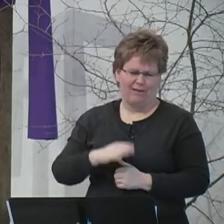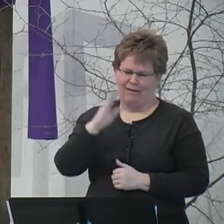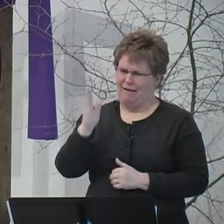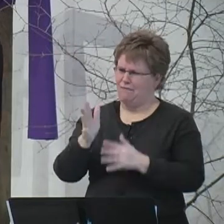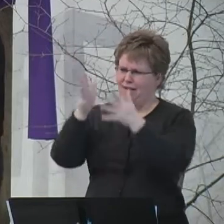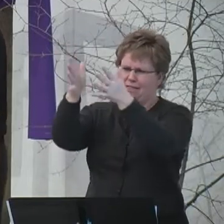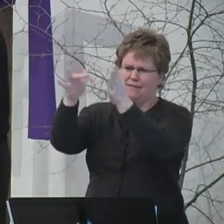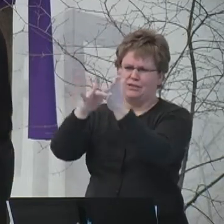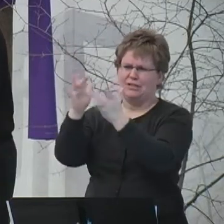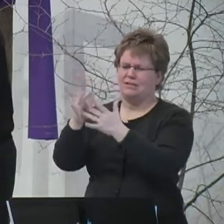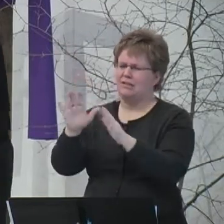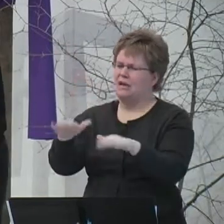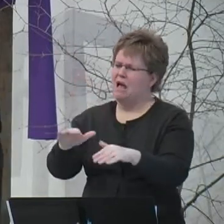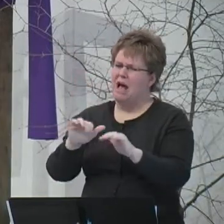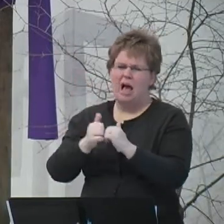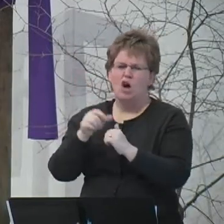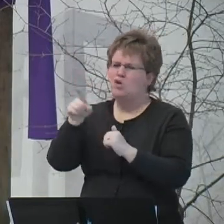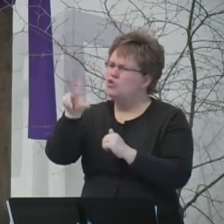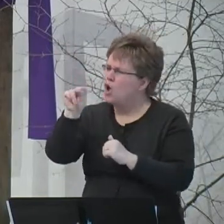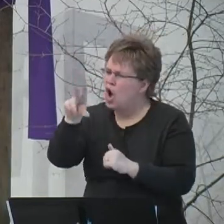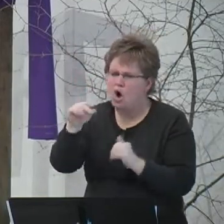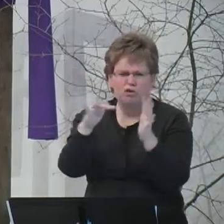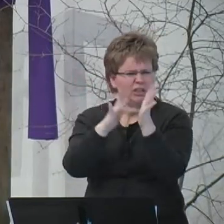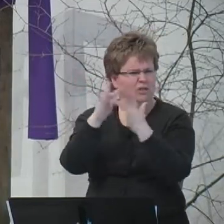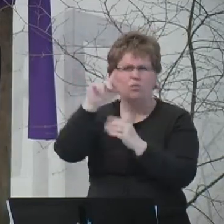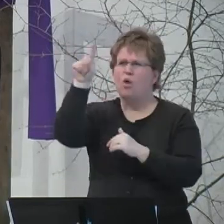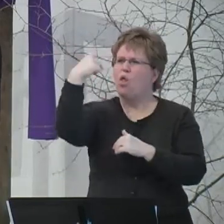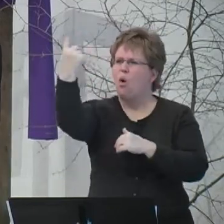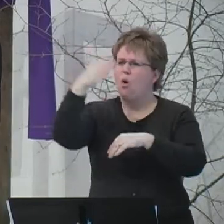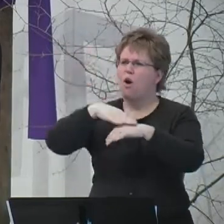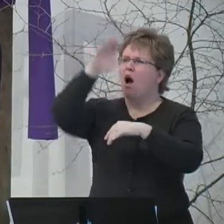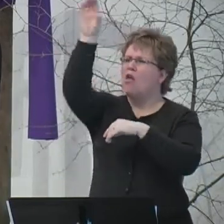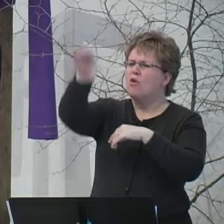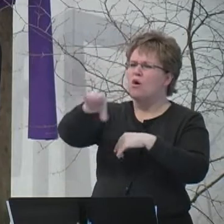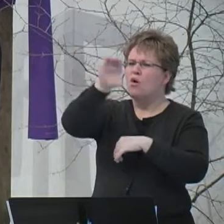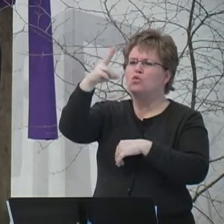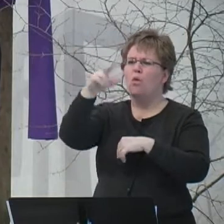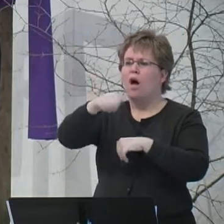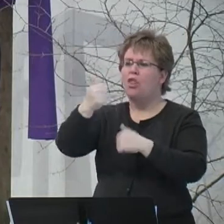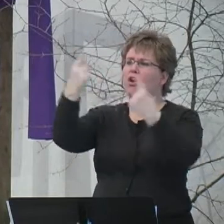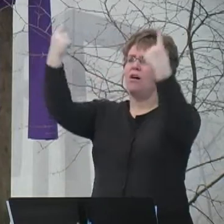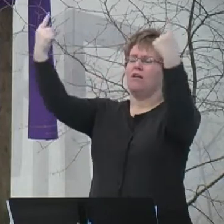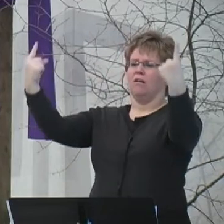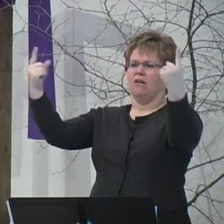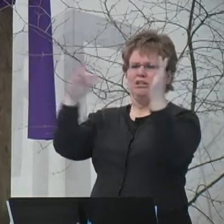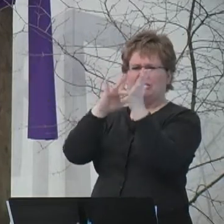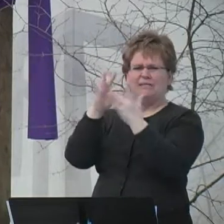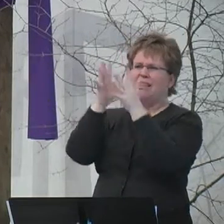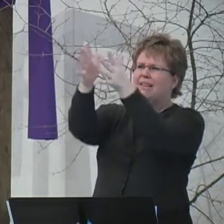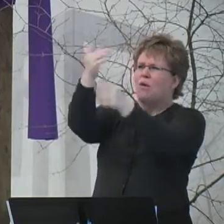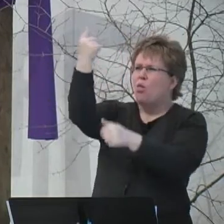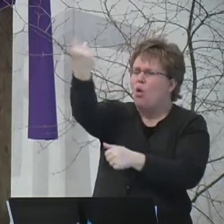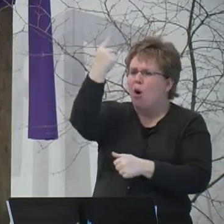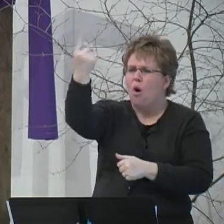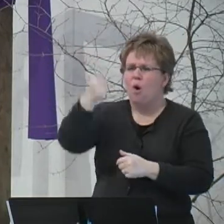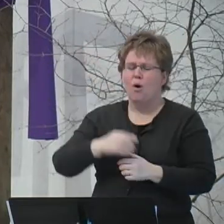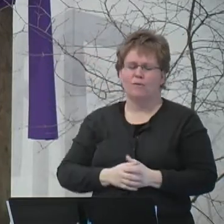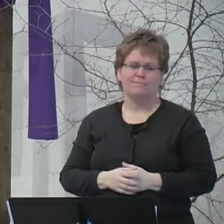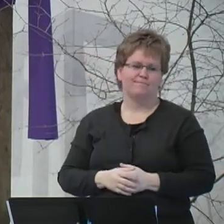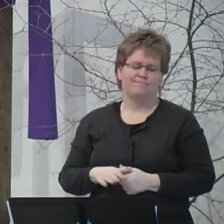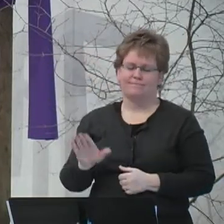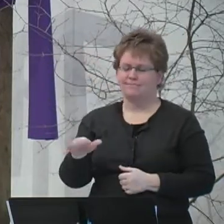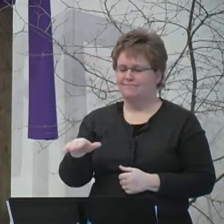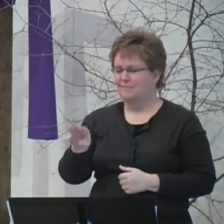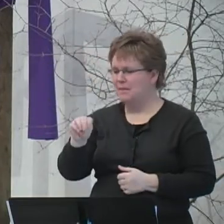How can you say that? You abandoned him, just like you abandoned me. And Papa replied, Mackenzie,